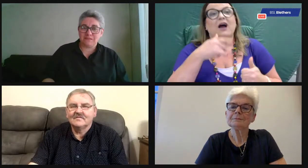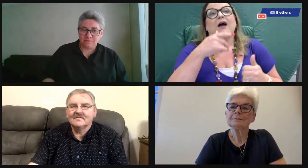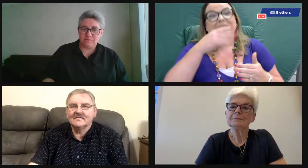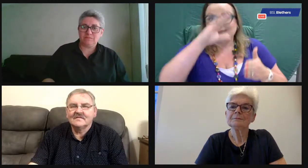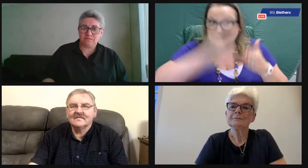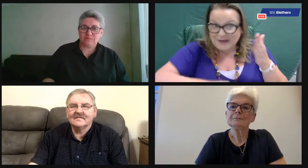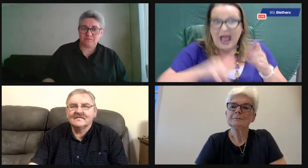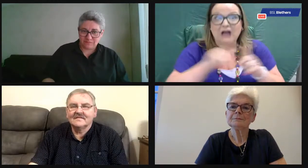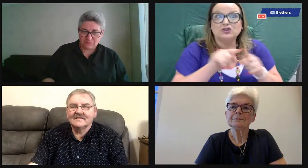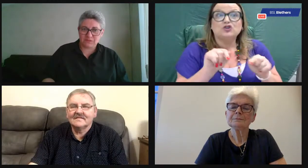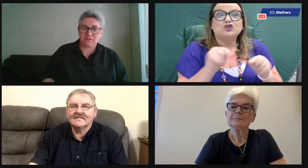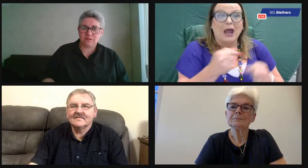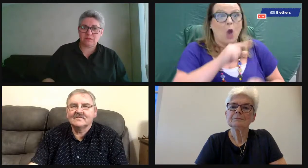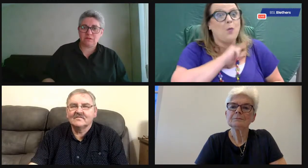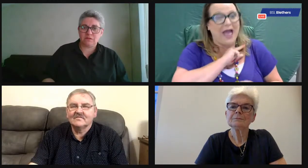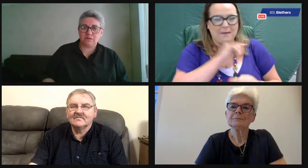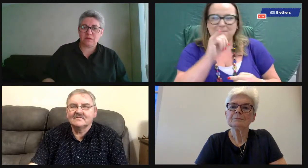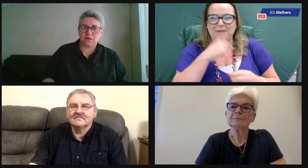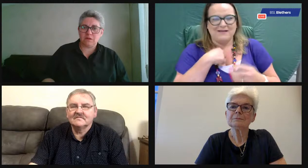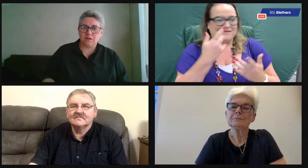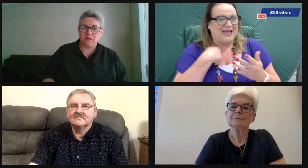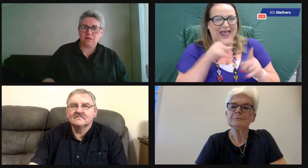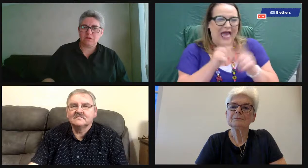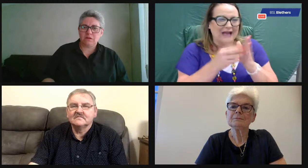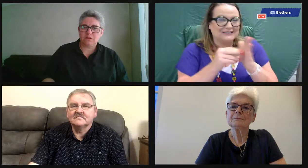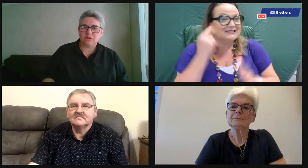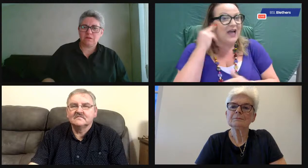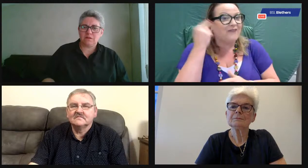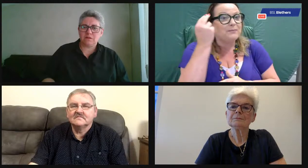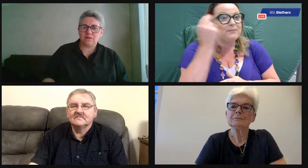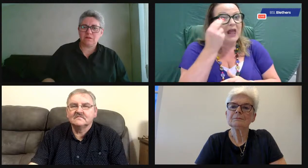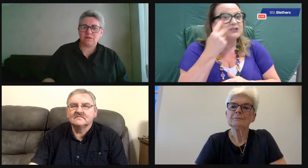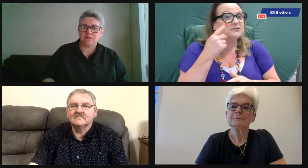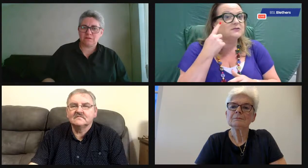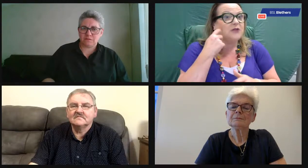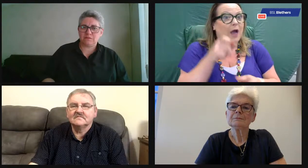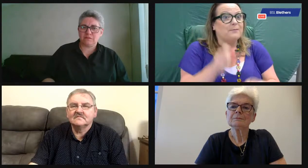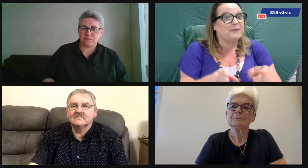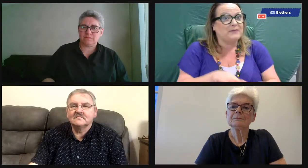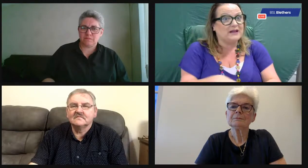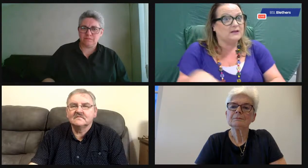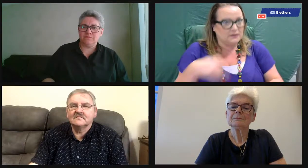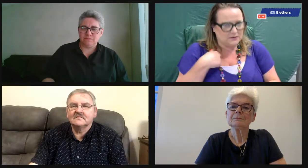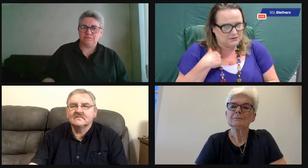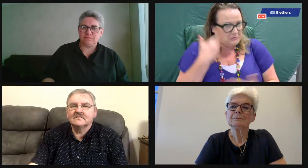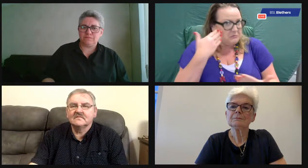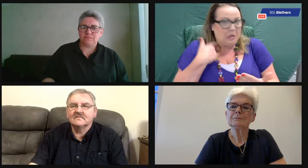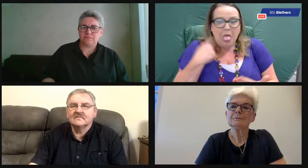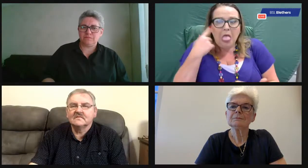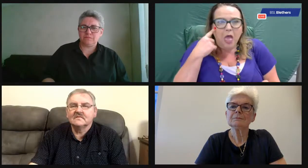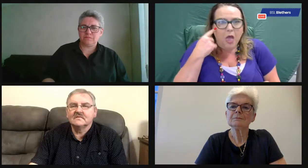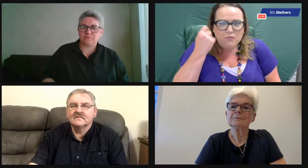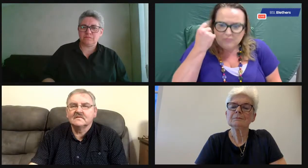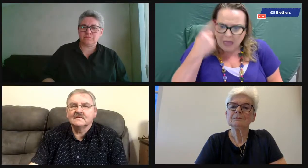As I said, kindness, experience and challenge all comes with volunteering. I can remember,